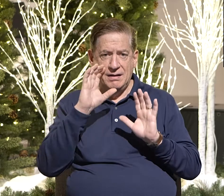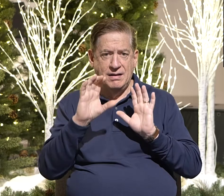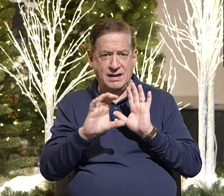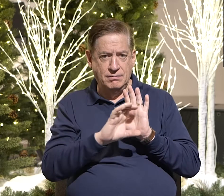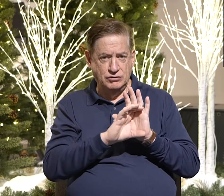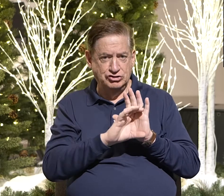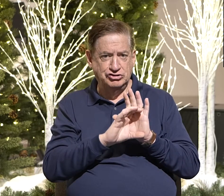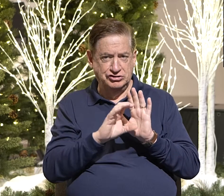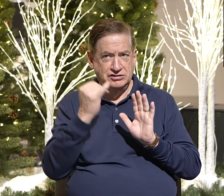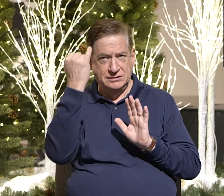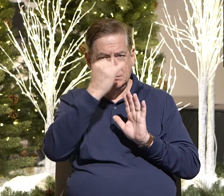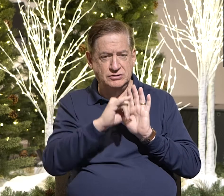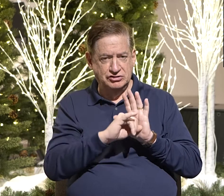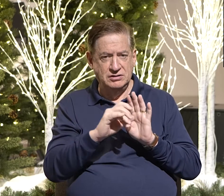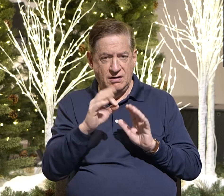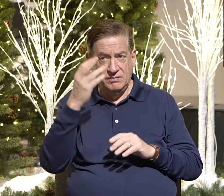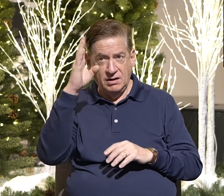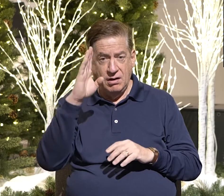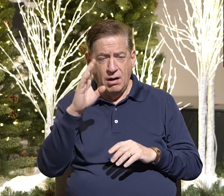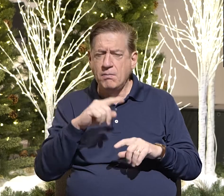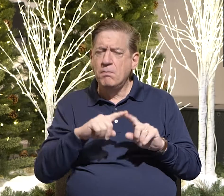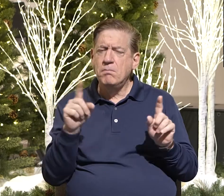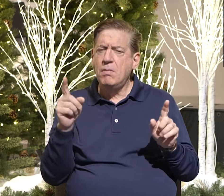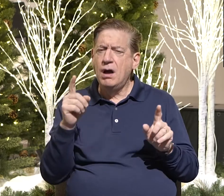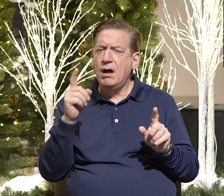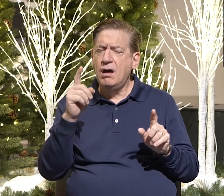But why do we love others?